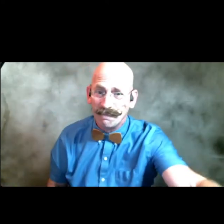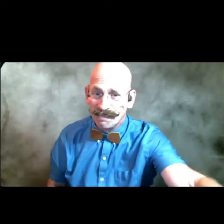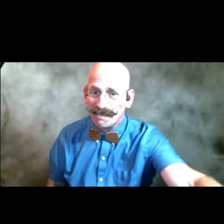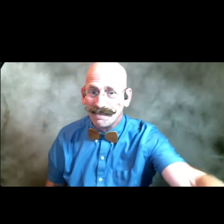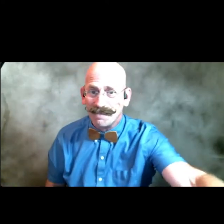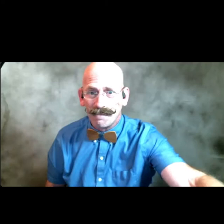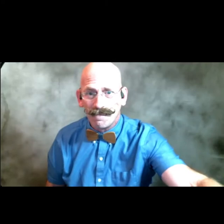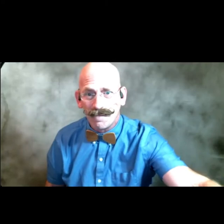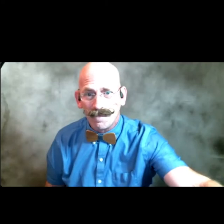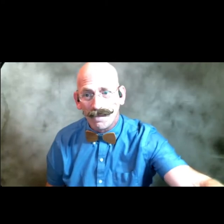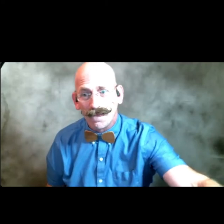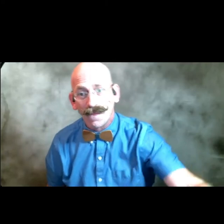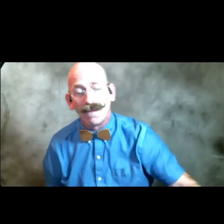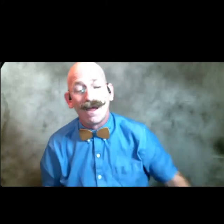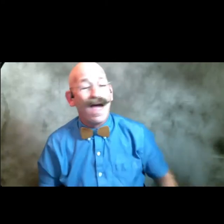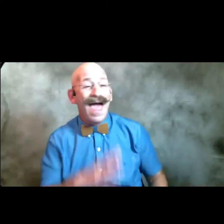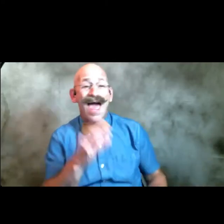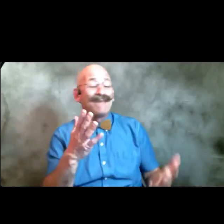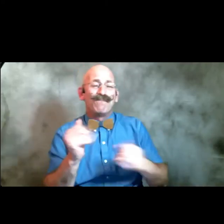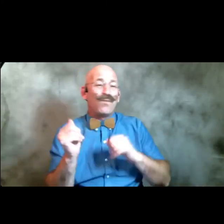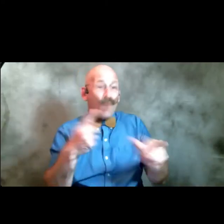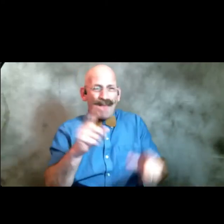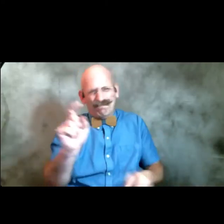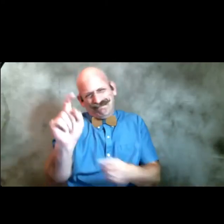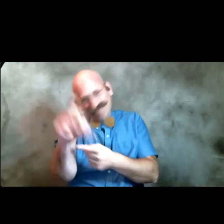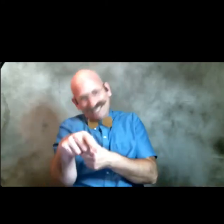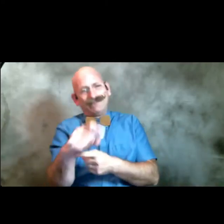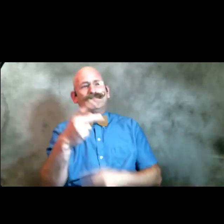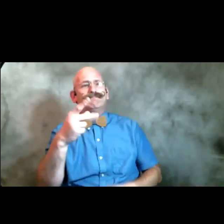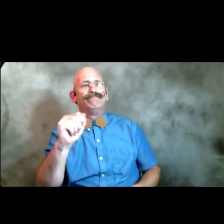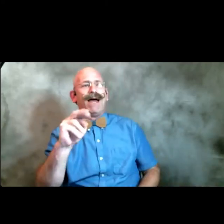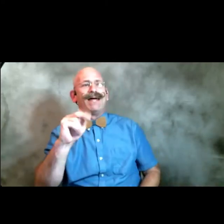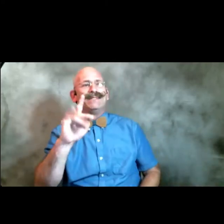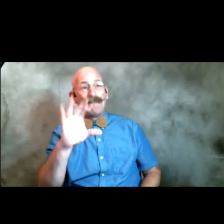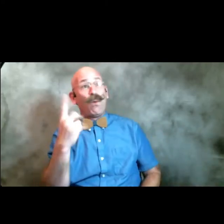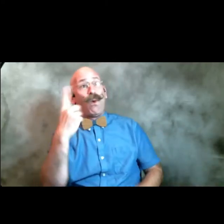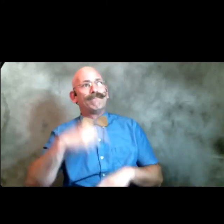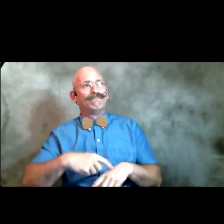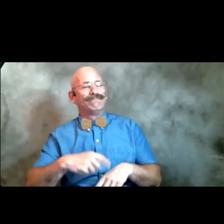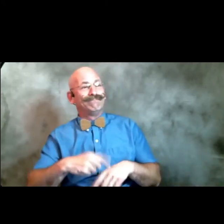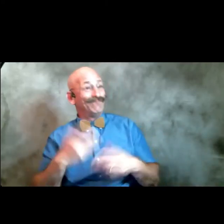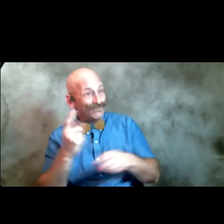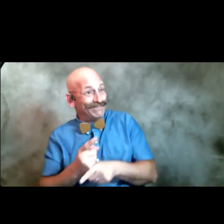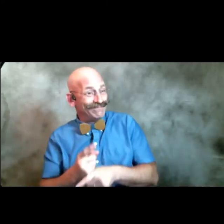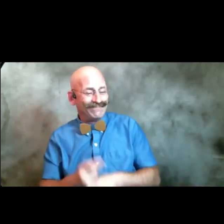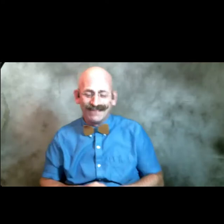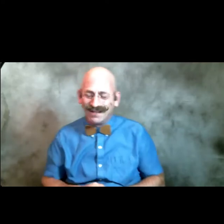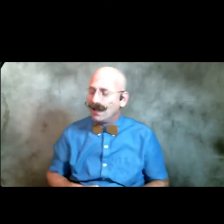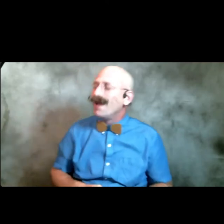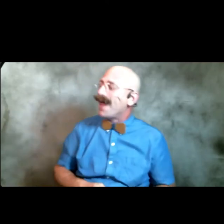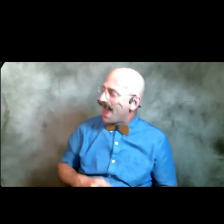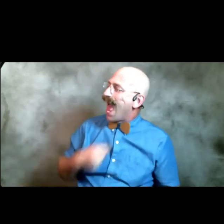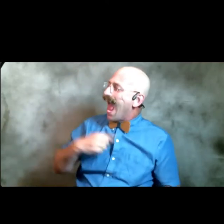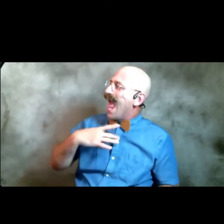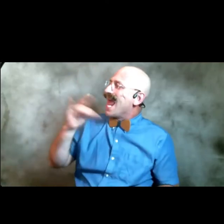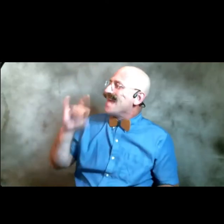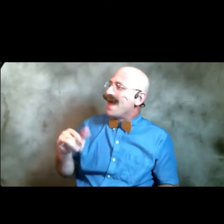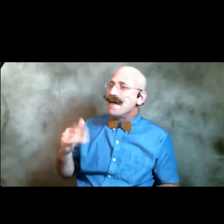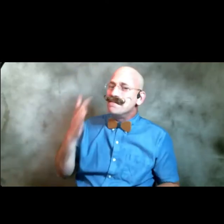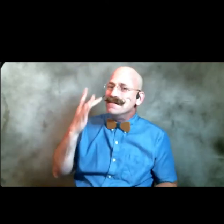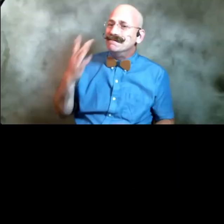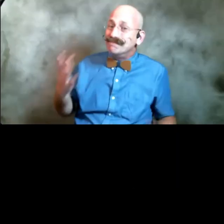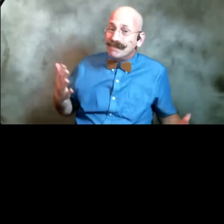the the obligatory pandemic poem yes but i like the if nothing else because then then it's sort of you